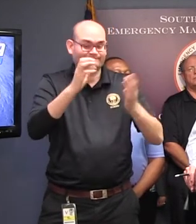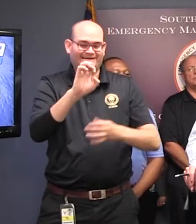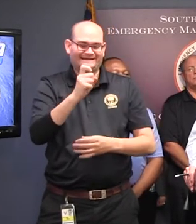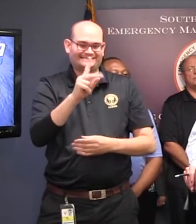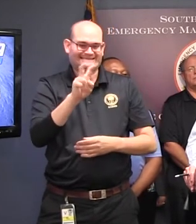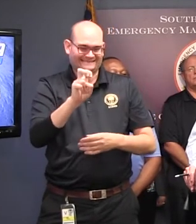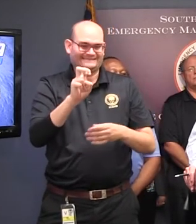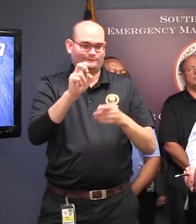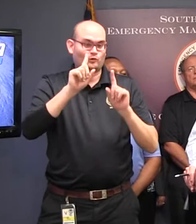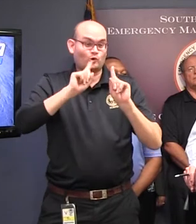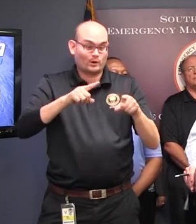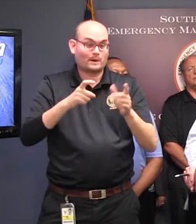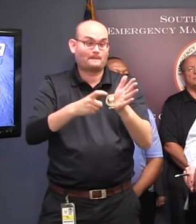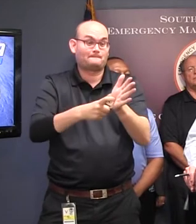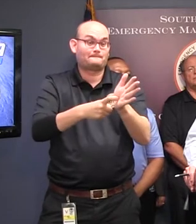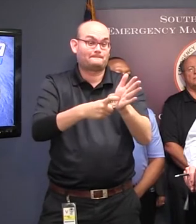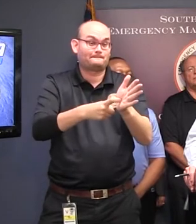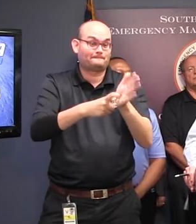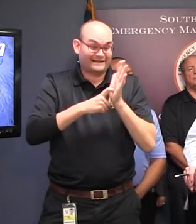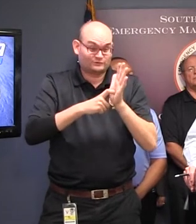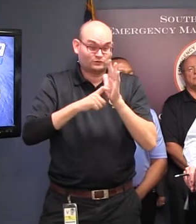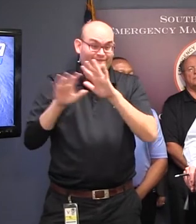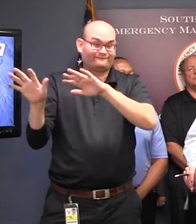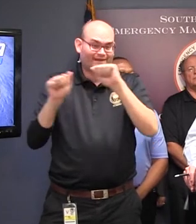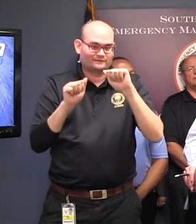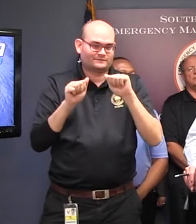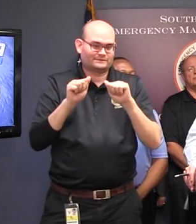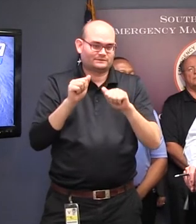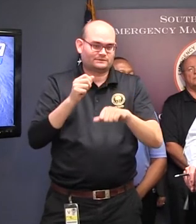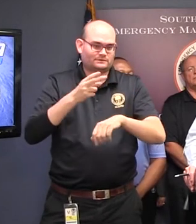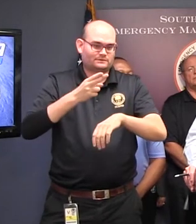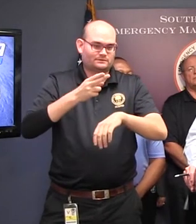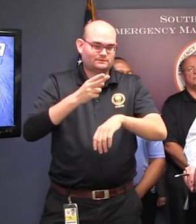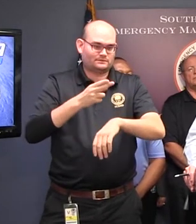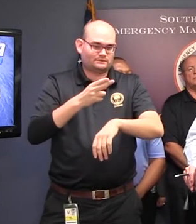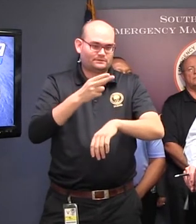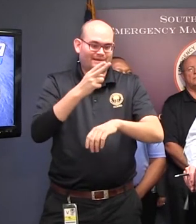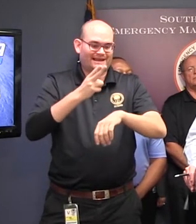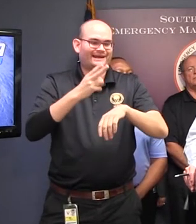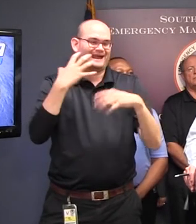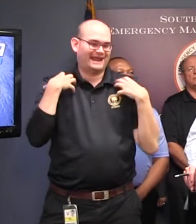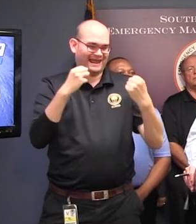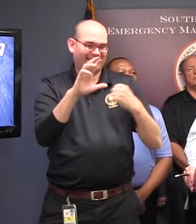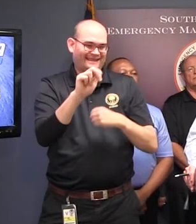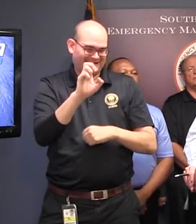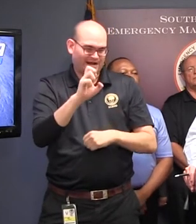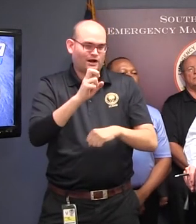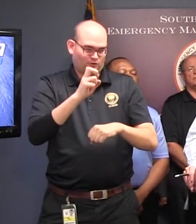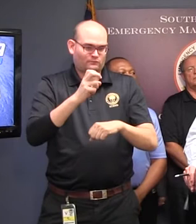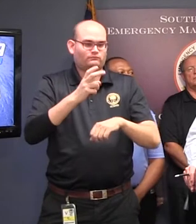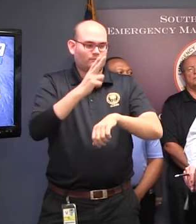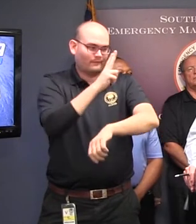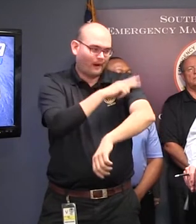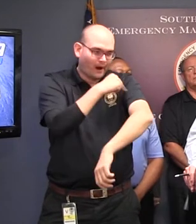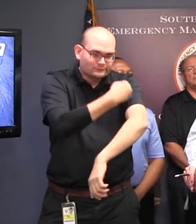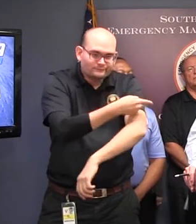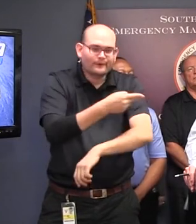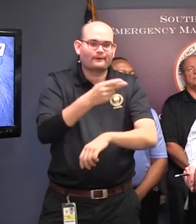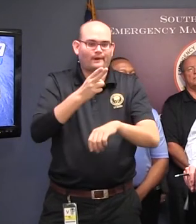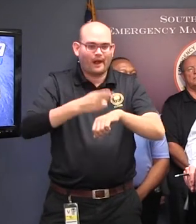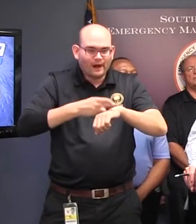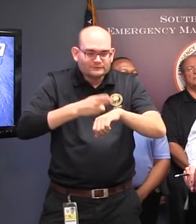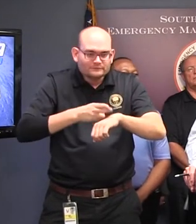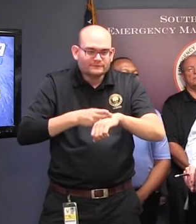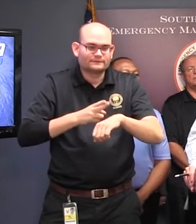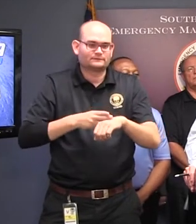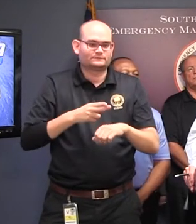health care facilities for some of the counties. Not all, but some. Not have rescinded the portion of that